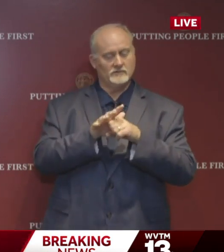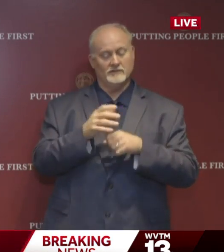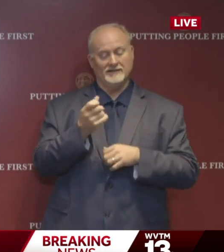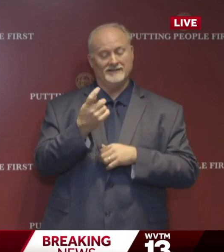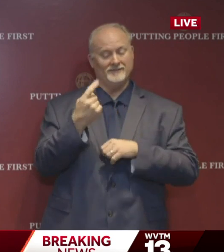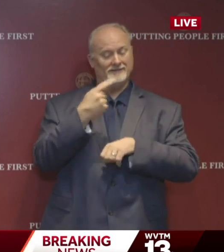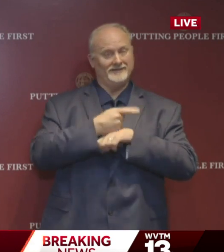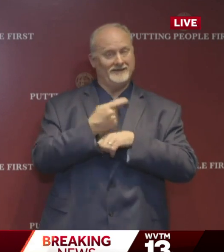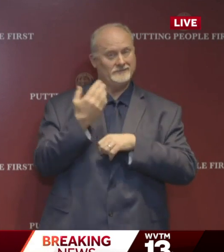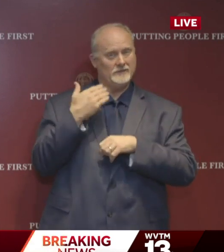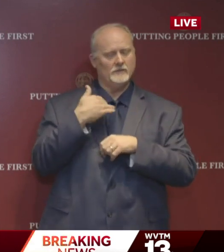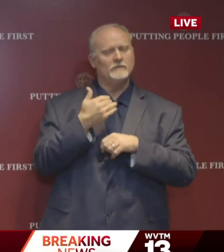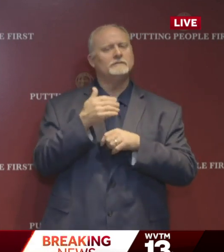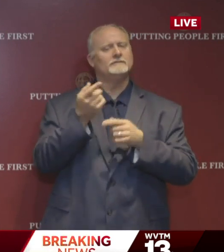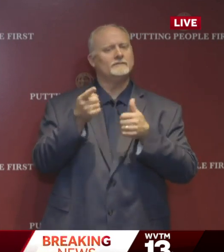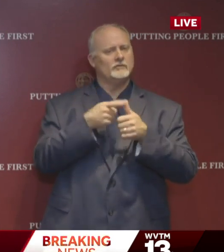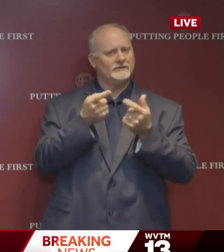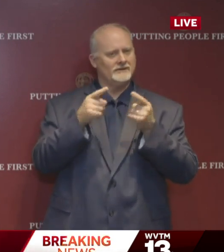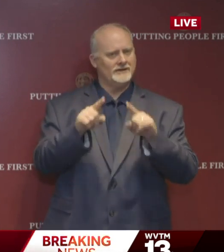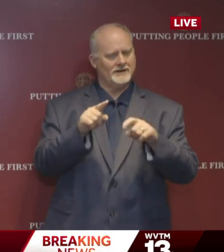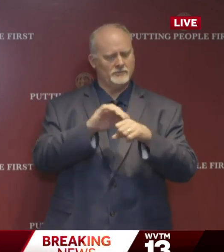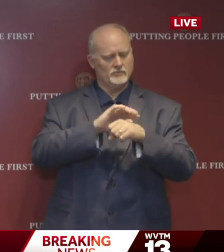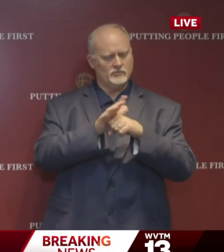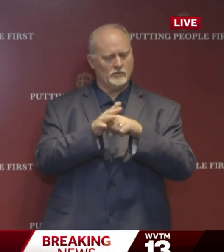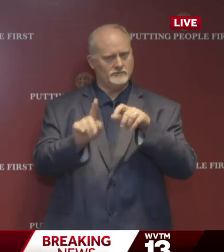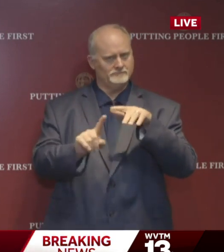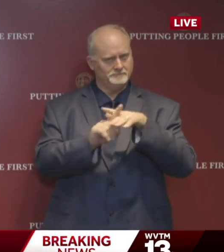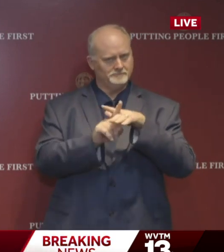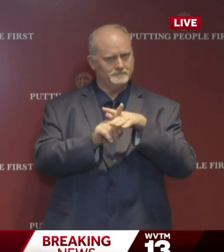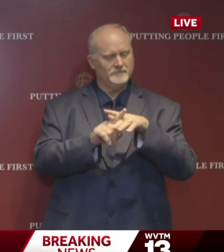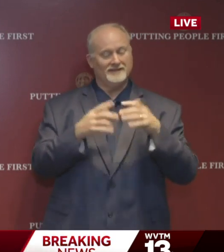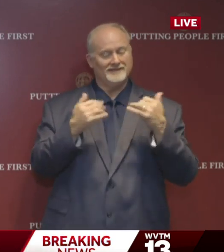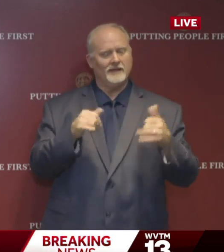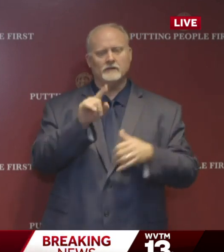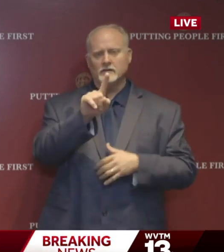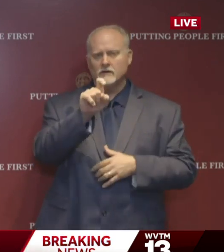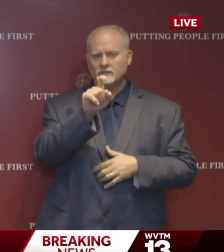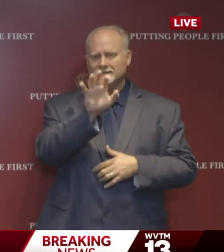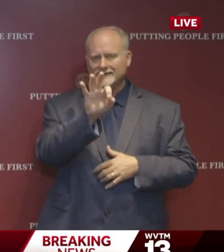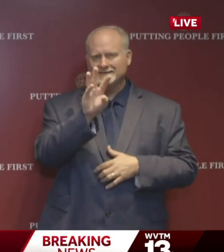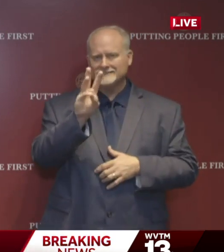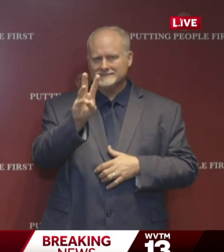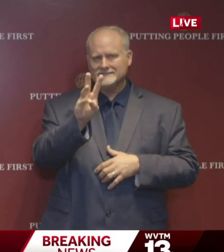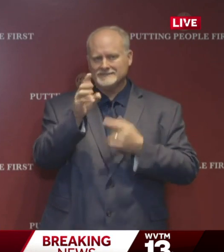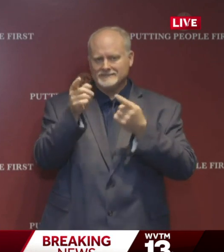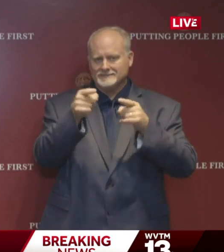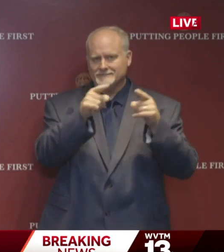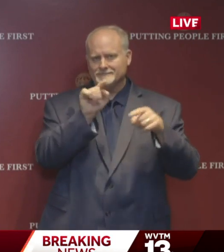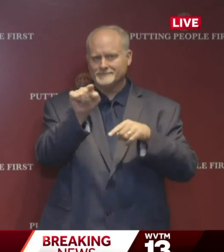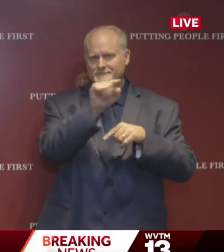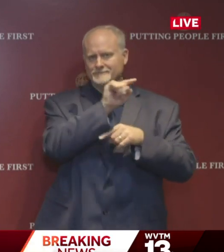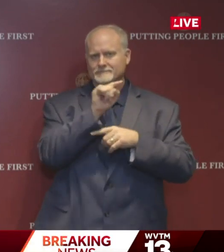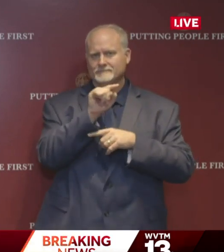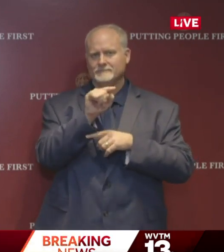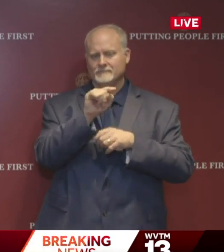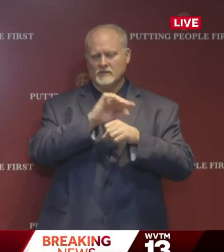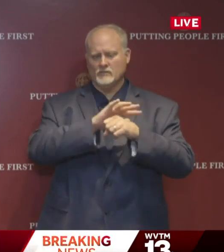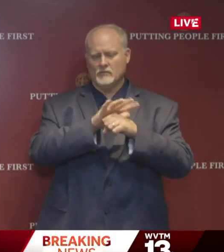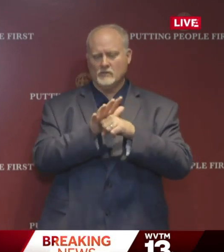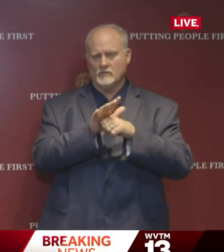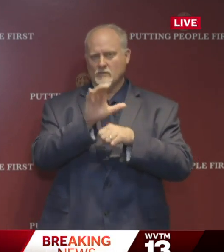we had our first case. As of today, speaking to you, we now have 196 cases of the COVID-19